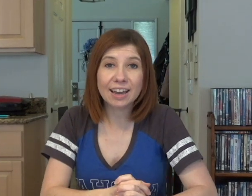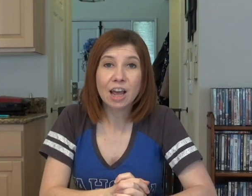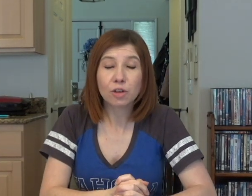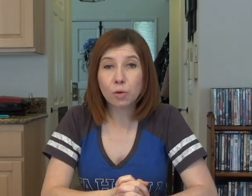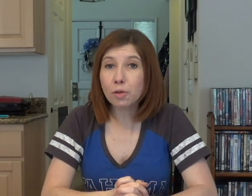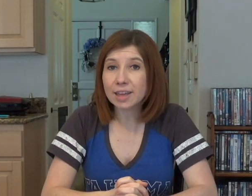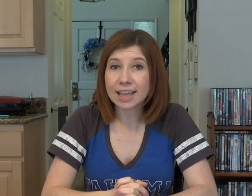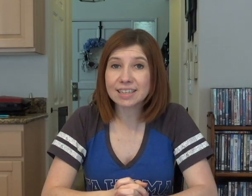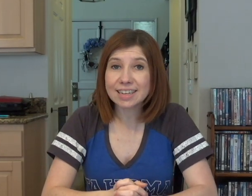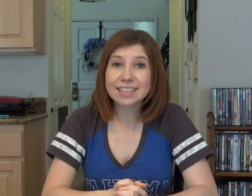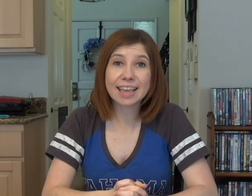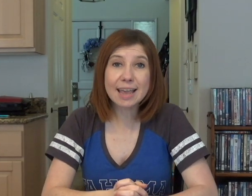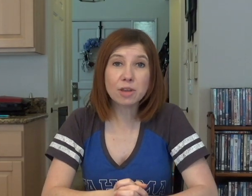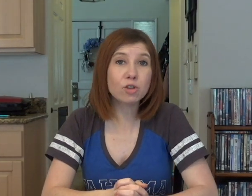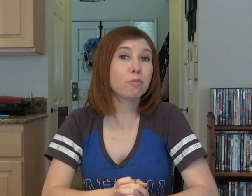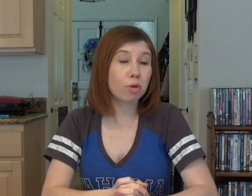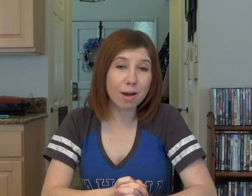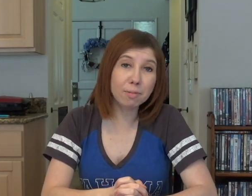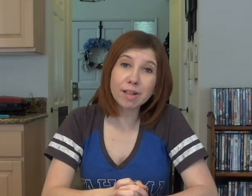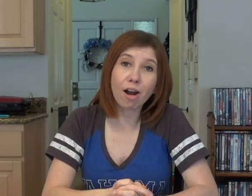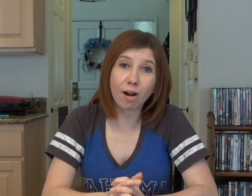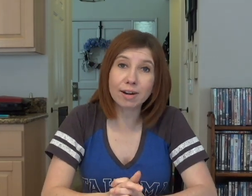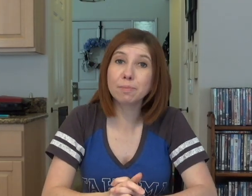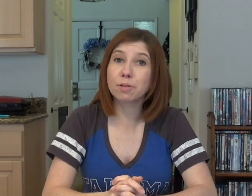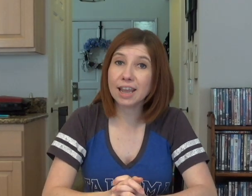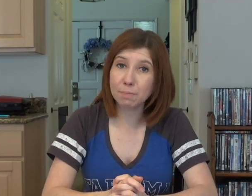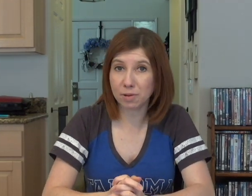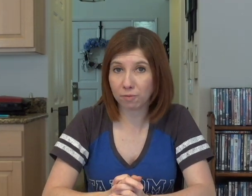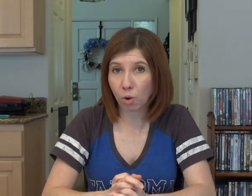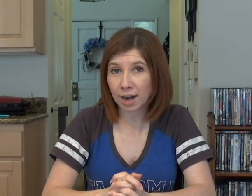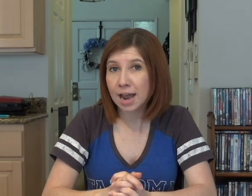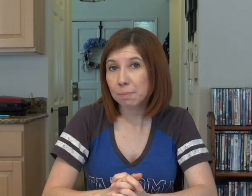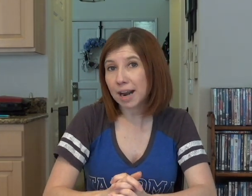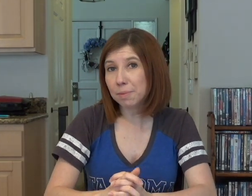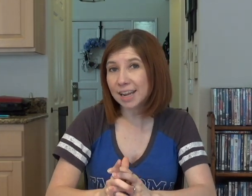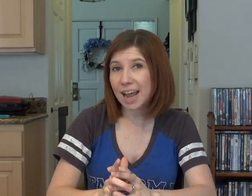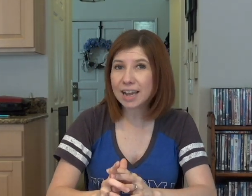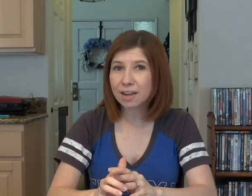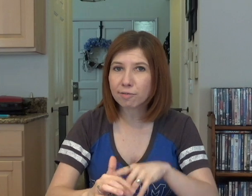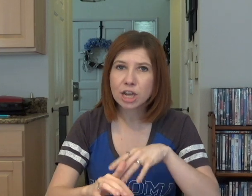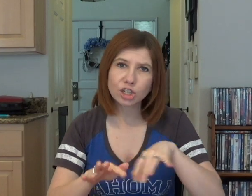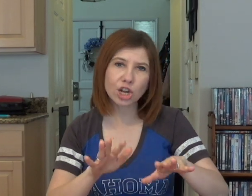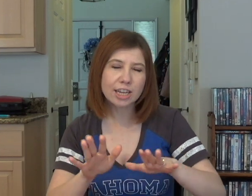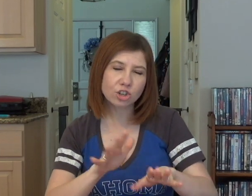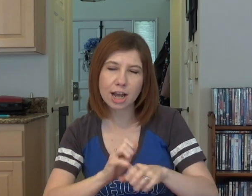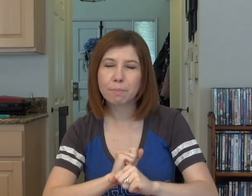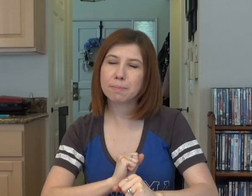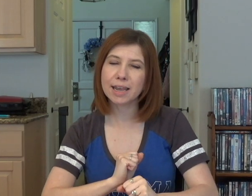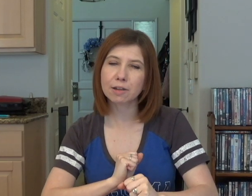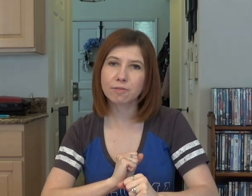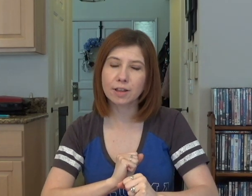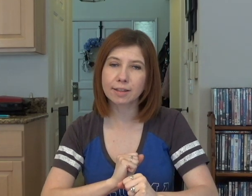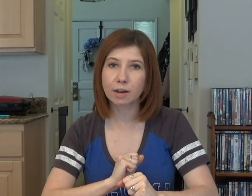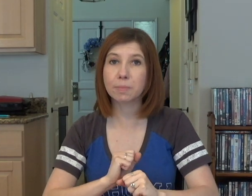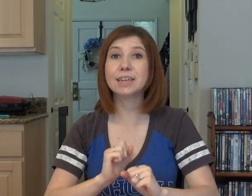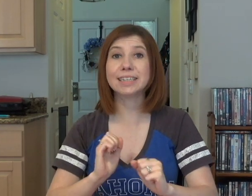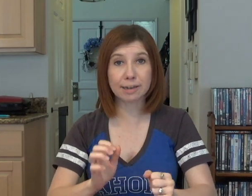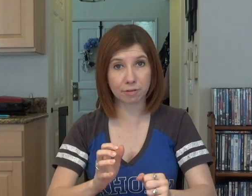the cool thing is, it's a game that you've probably already played before, but I'm going to kind of change it up and make it feel a little bit different,